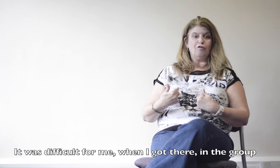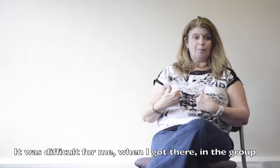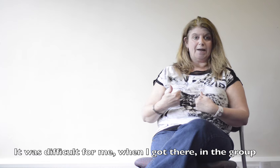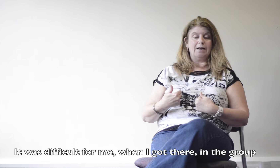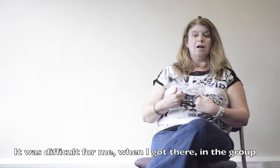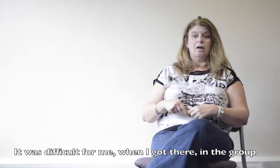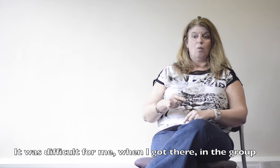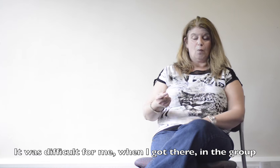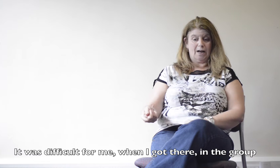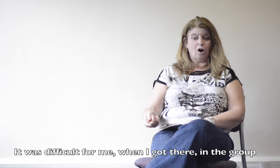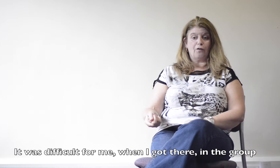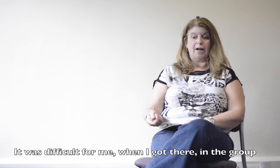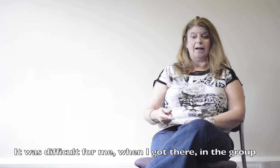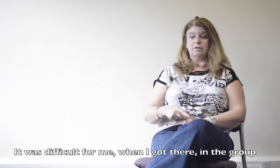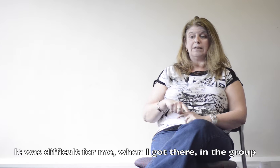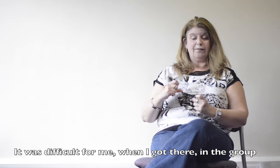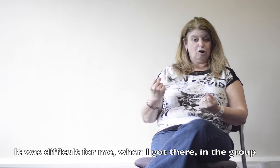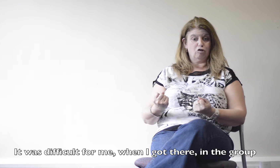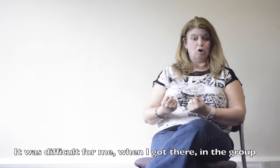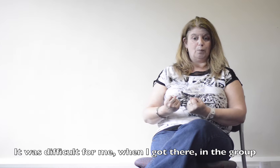for me when I got there in the group.